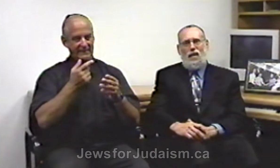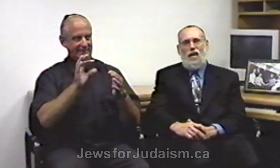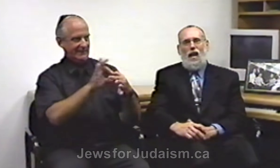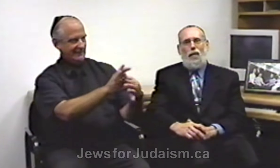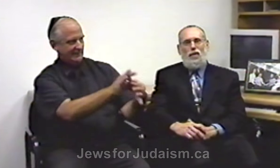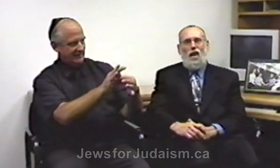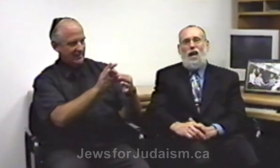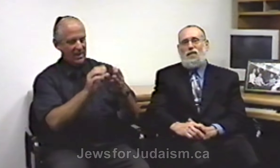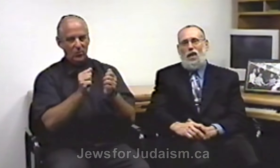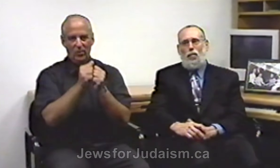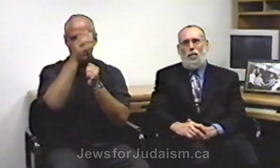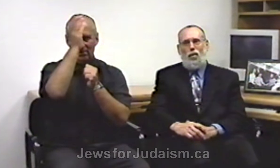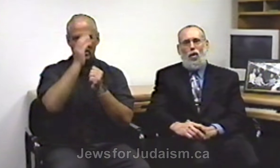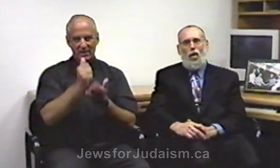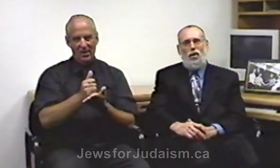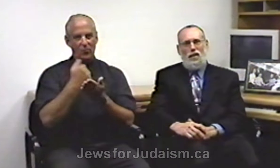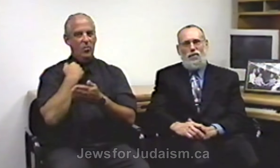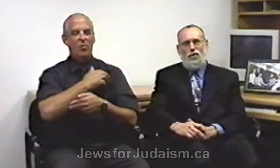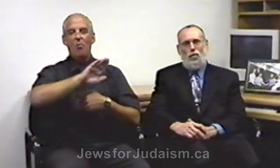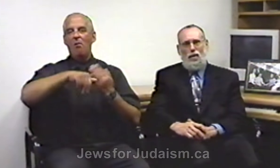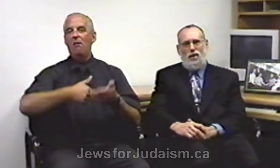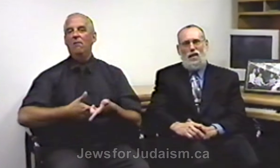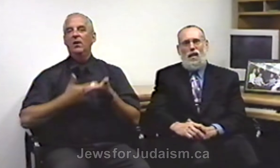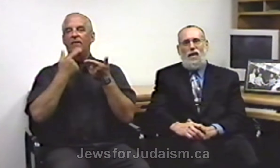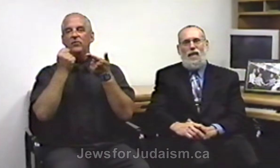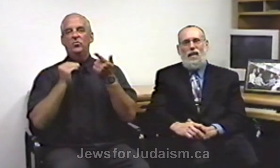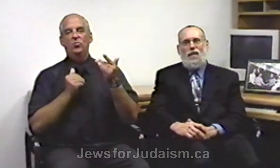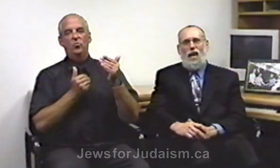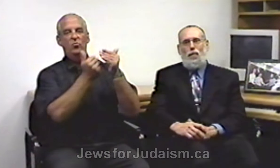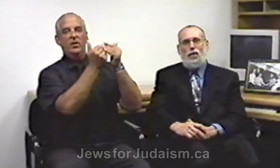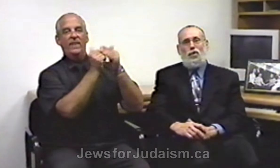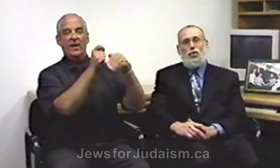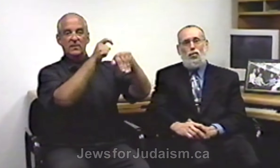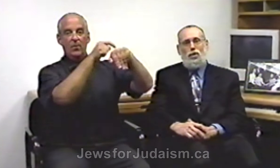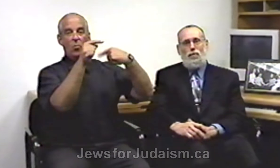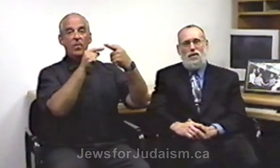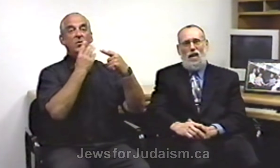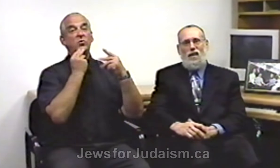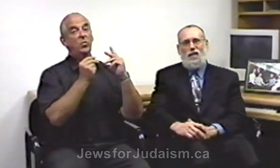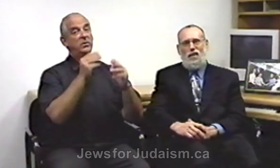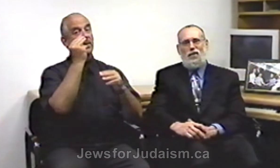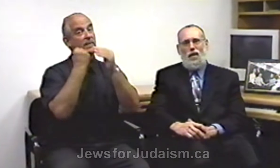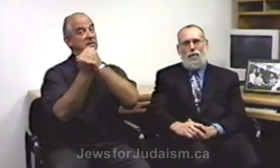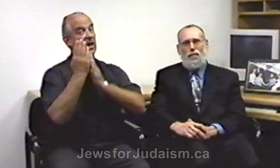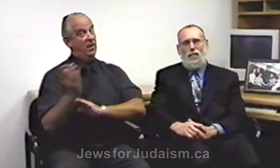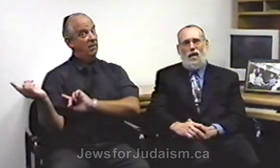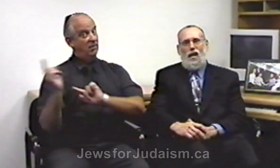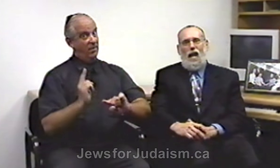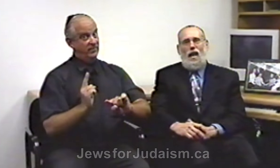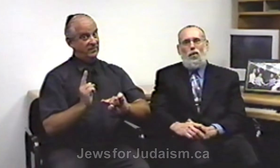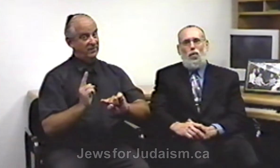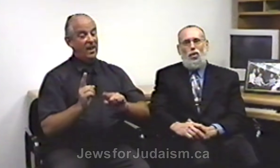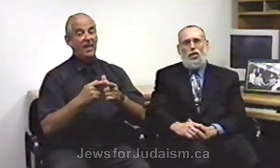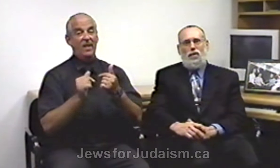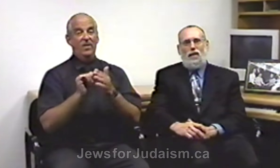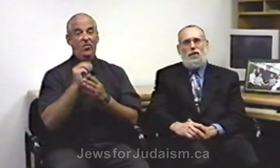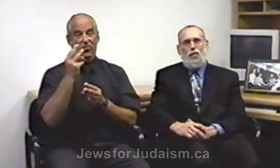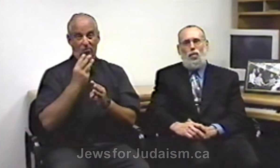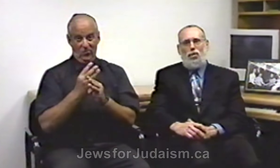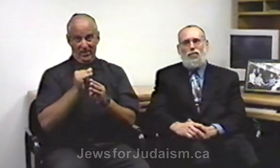and with God's help we will all live to reach that time when the Jewish Messiah does come and the world is a world